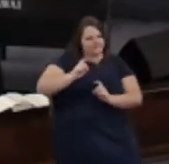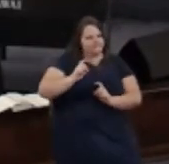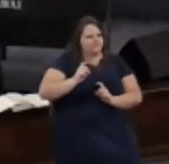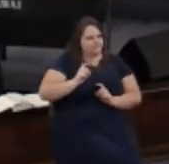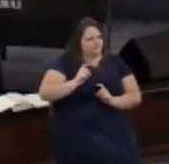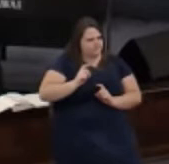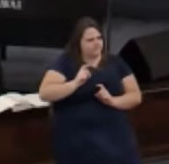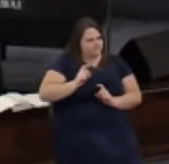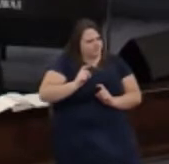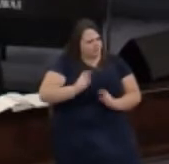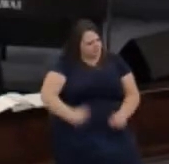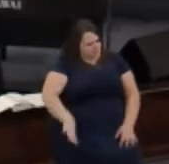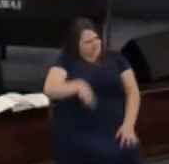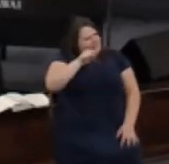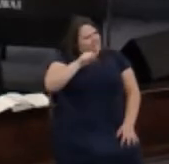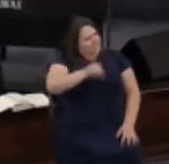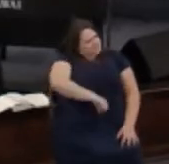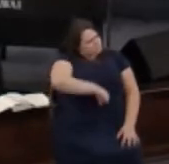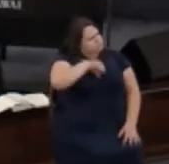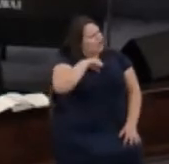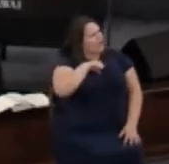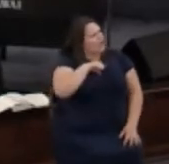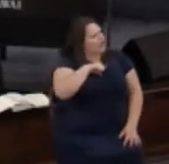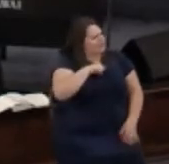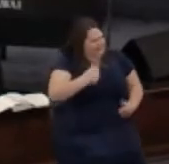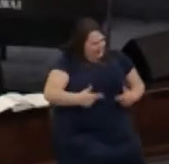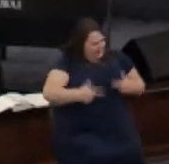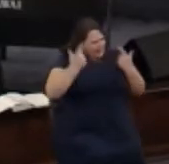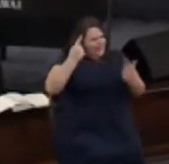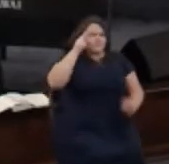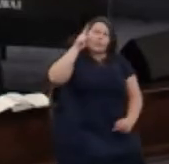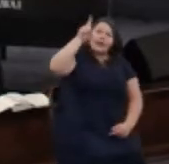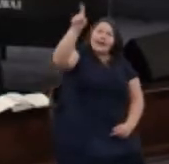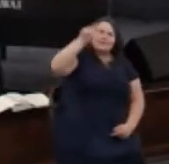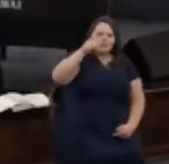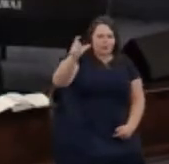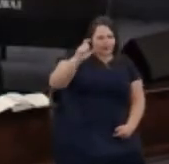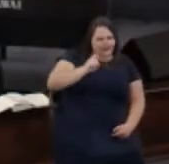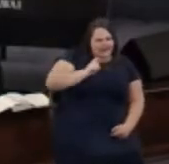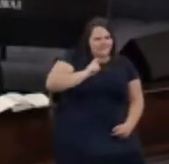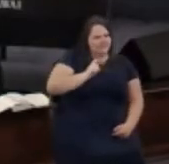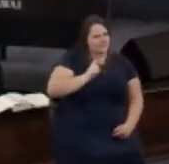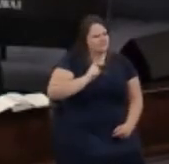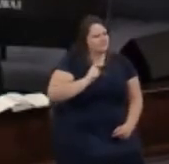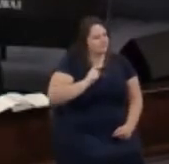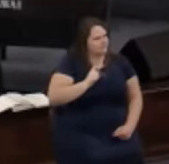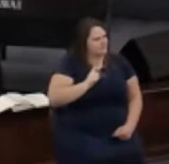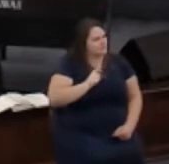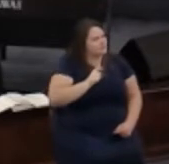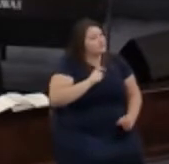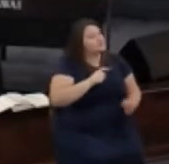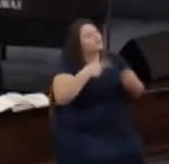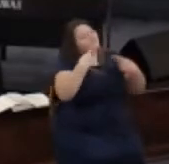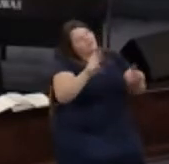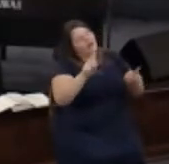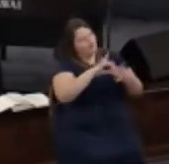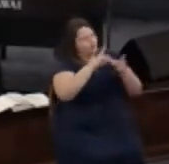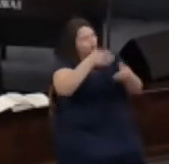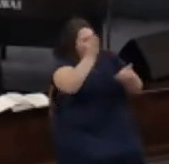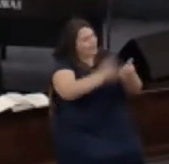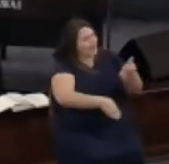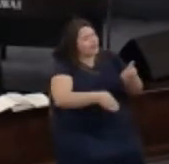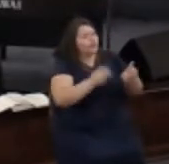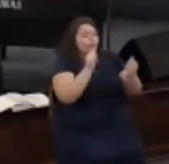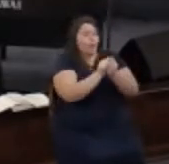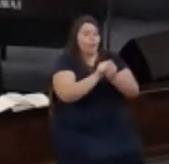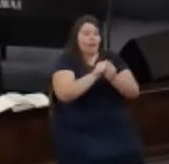take it up proudly and live for the one who gave you that gift finally the story ends with the fear